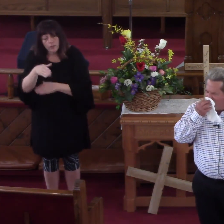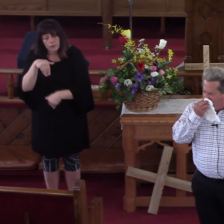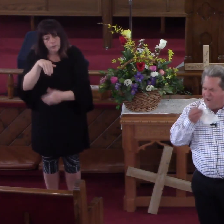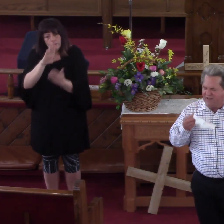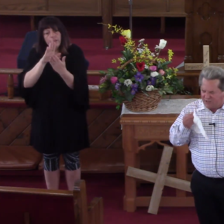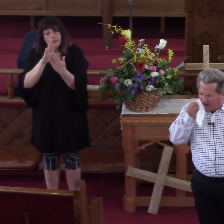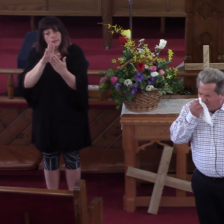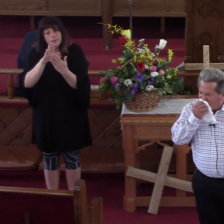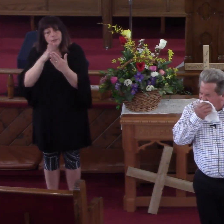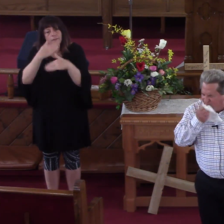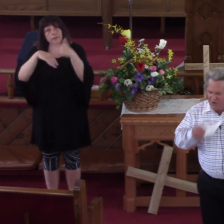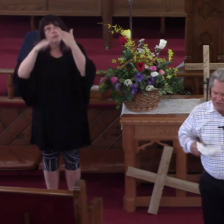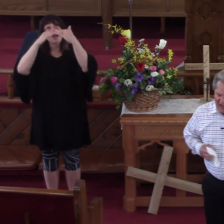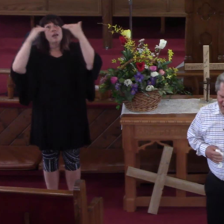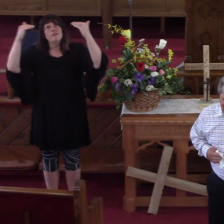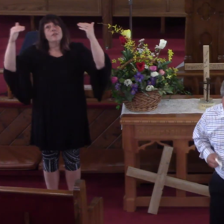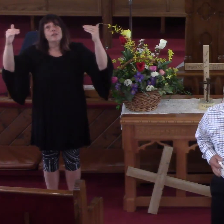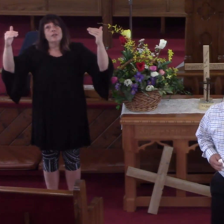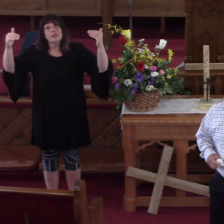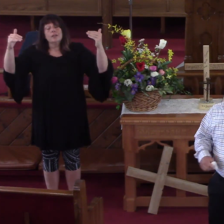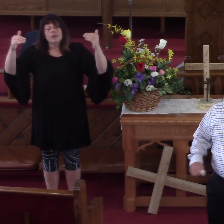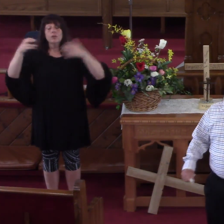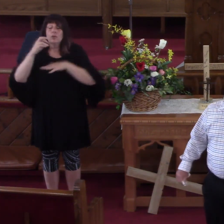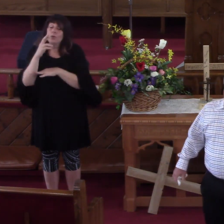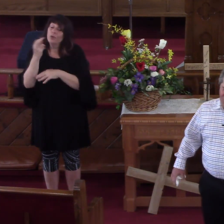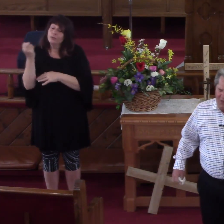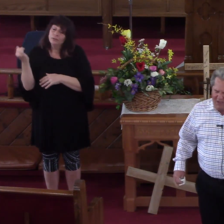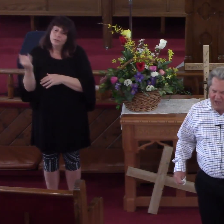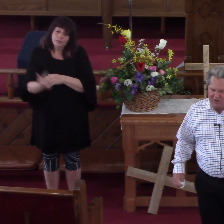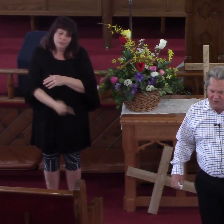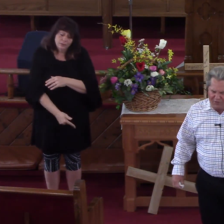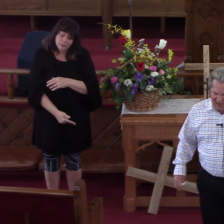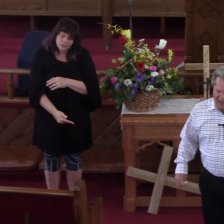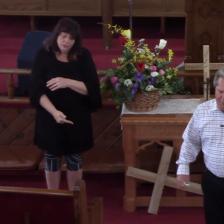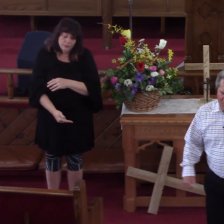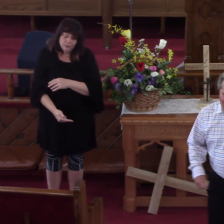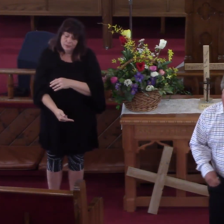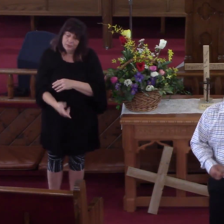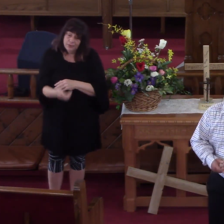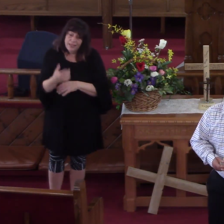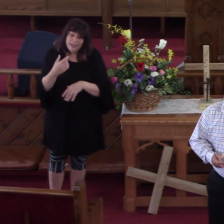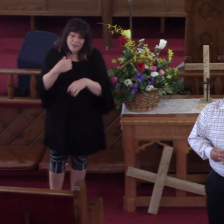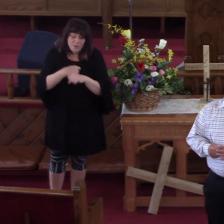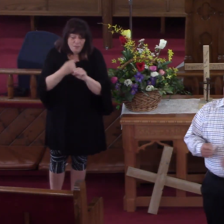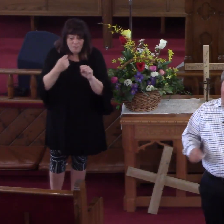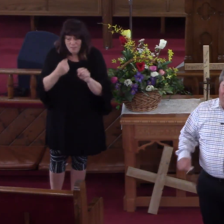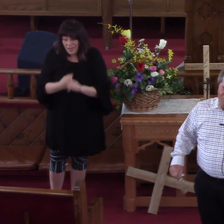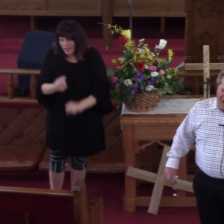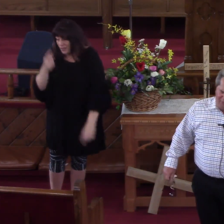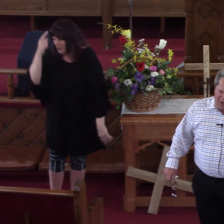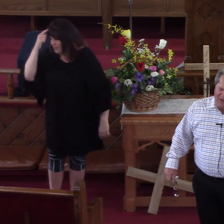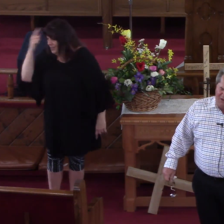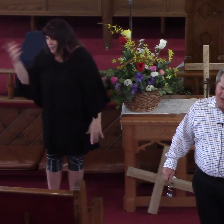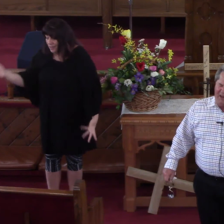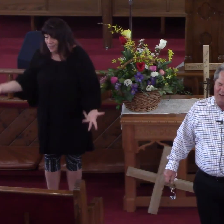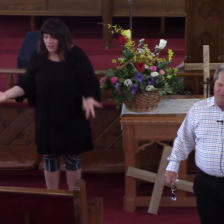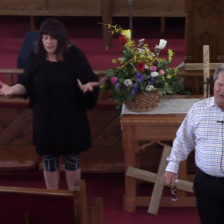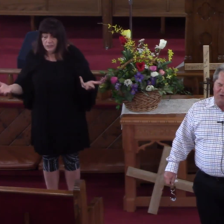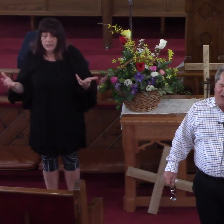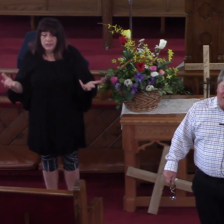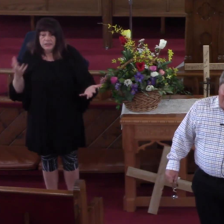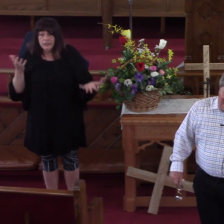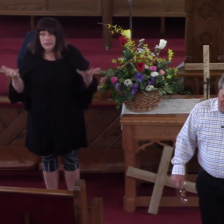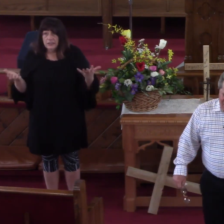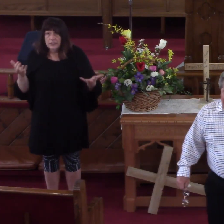my friend, the dreads of a devil's hell, it'll cause them to begin to think upon the matter. And I thought, my friend, that